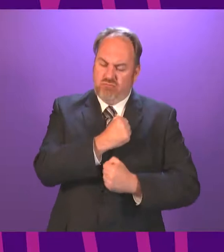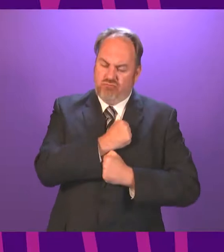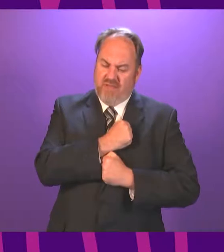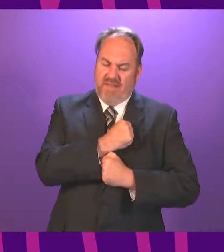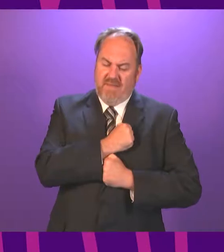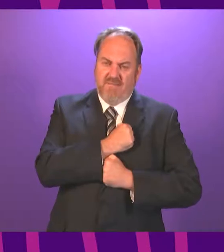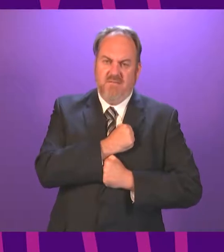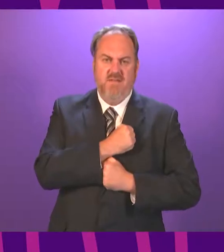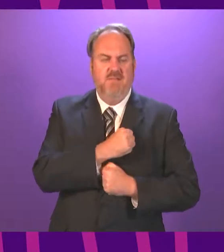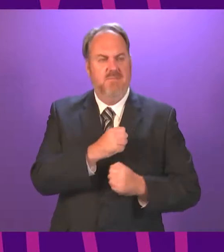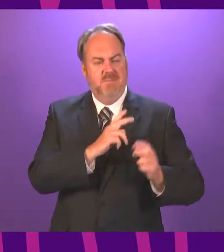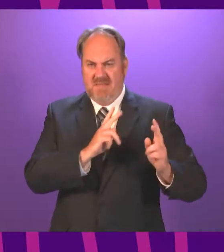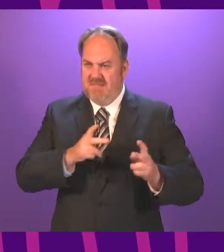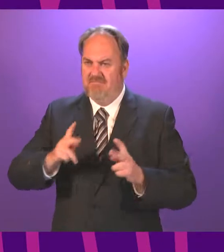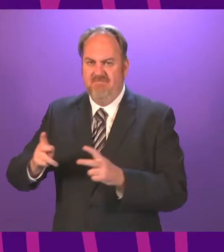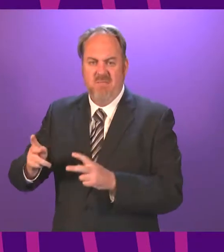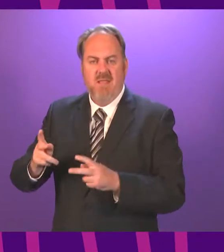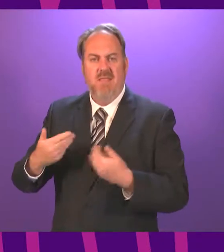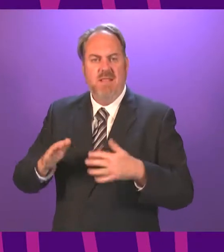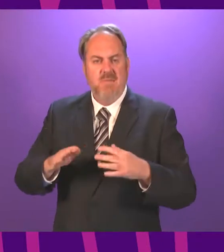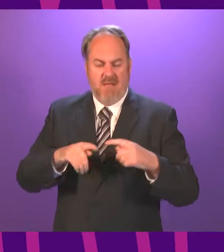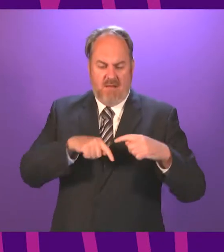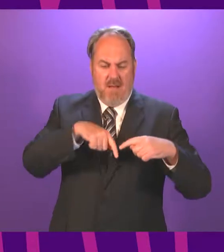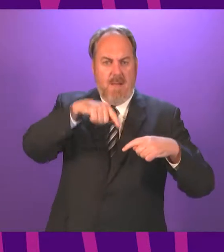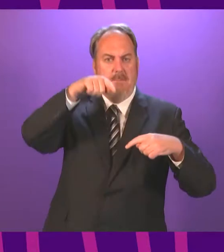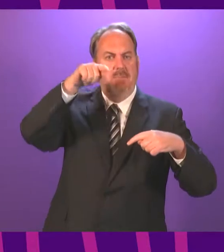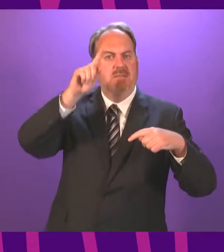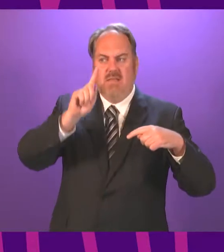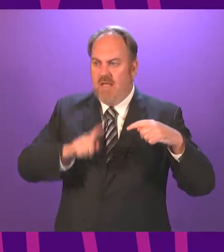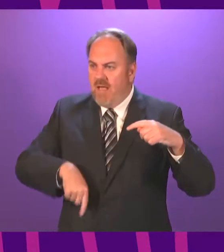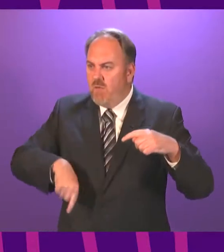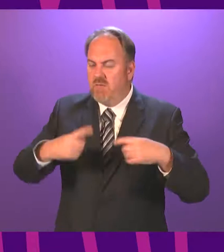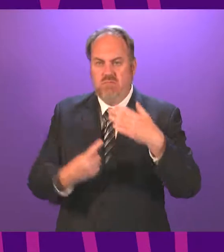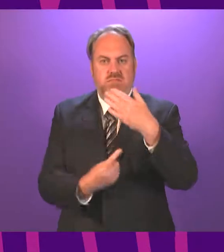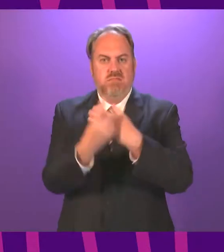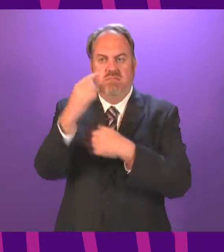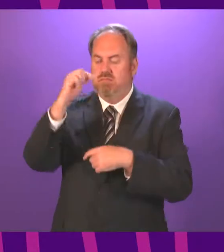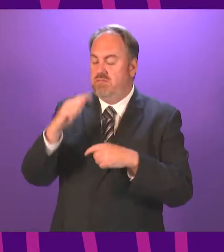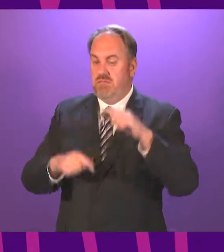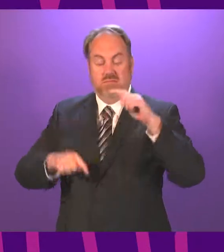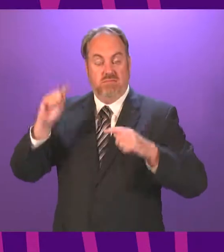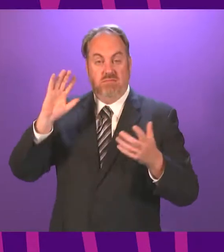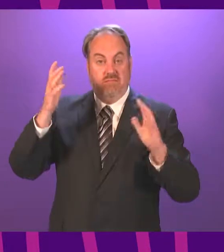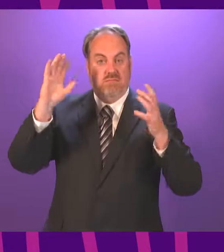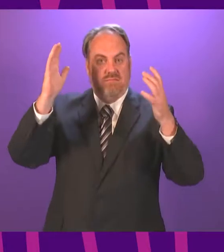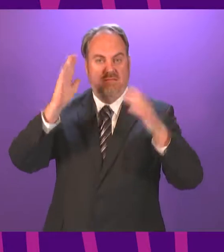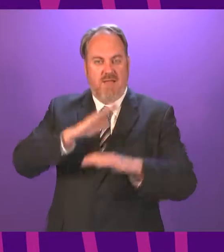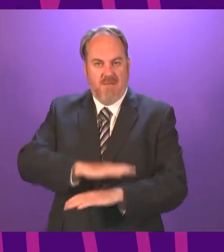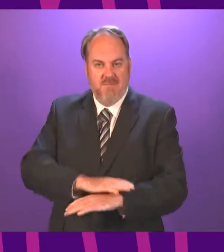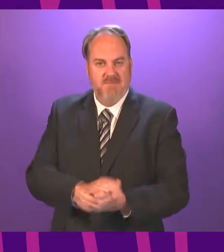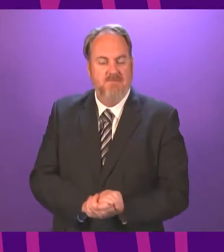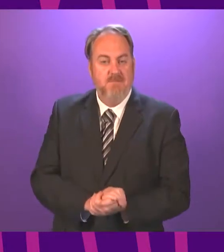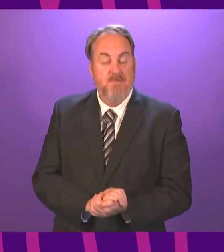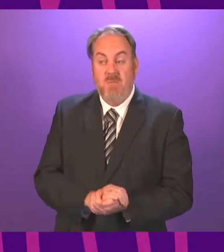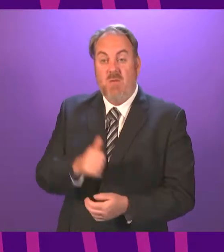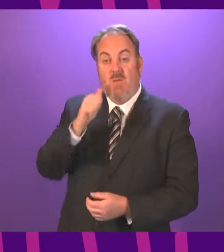There have been ups and downs on this journey, most of them unforeseen. As we turn from